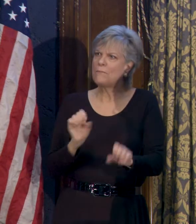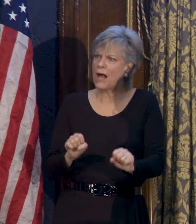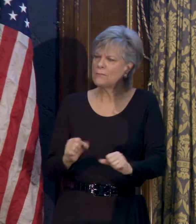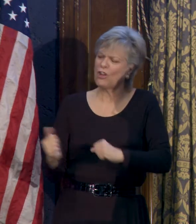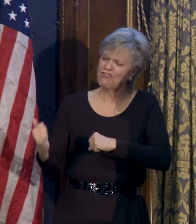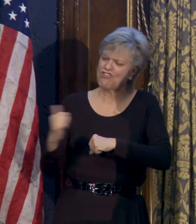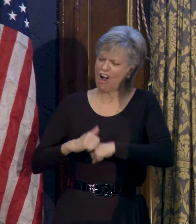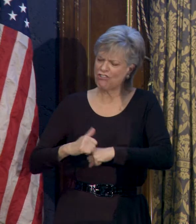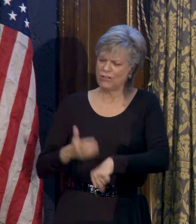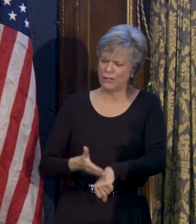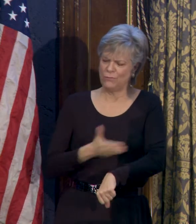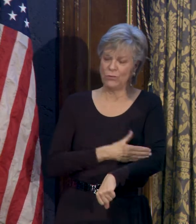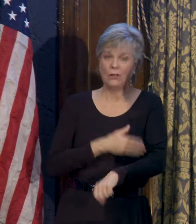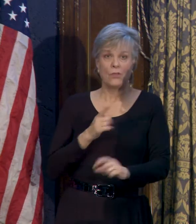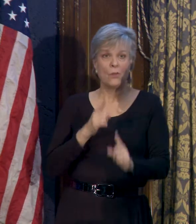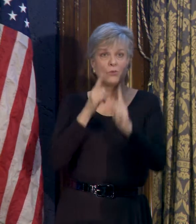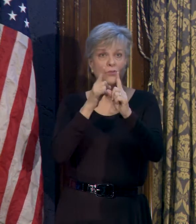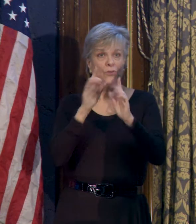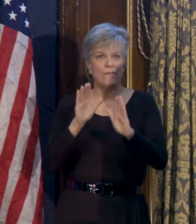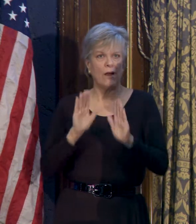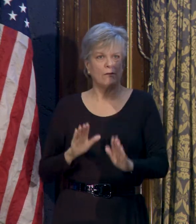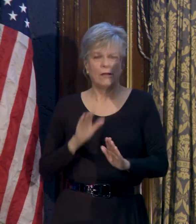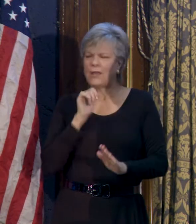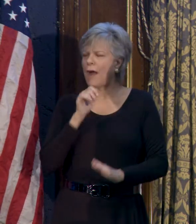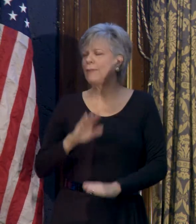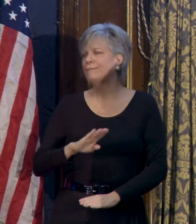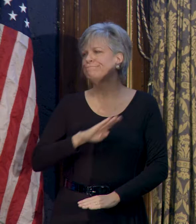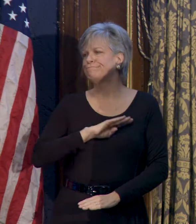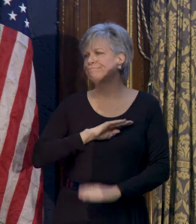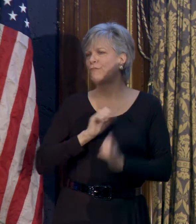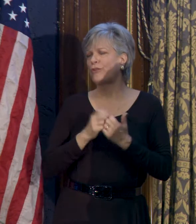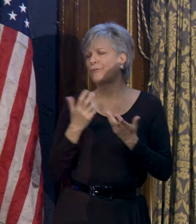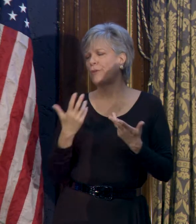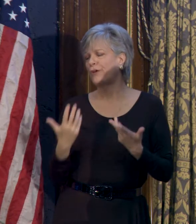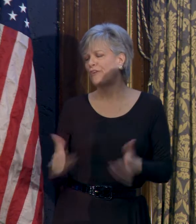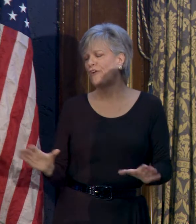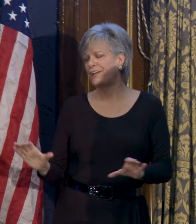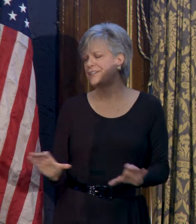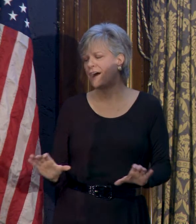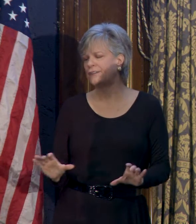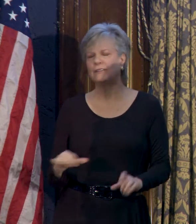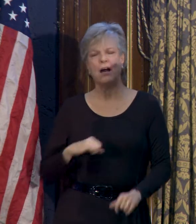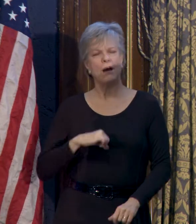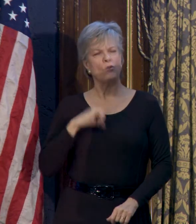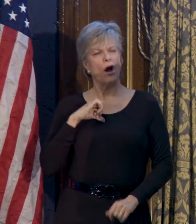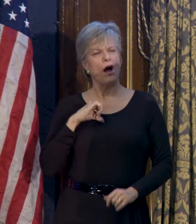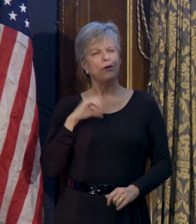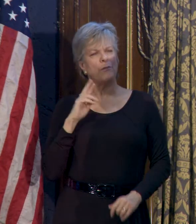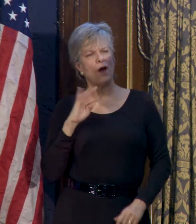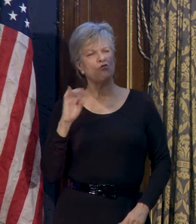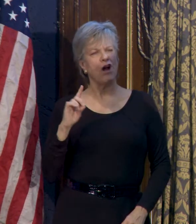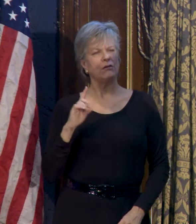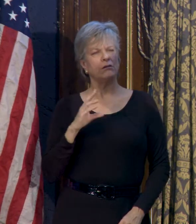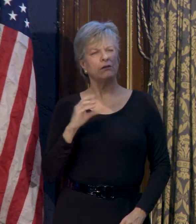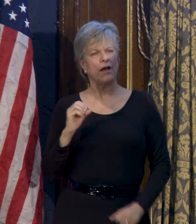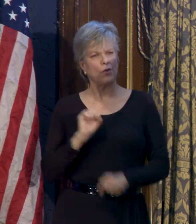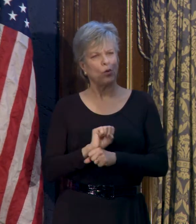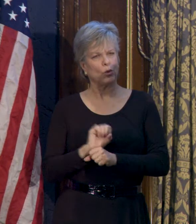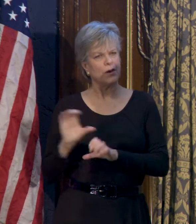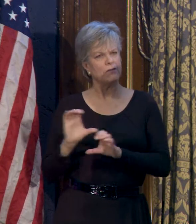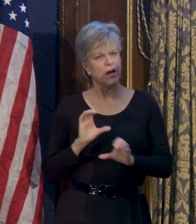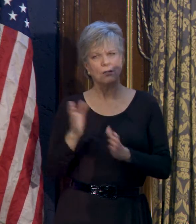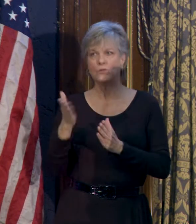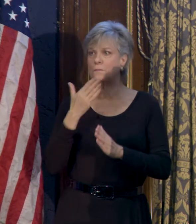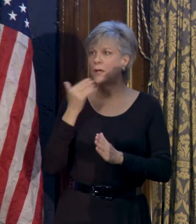excellence means not being content with what we've already accomplished. I'm proud of my record and the work we've done to better serve the